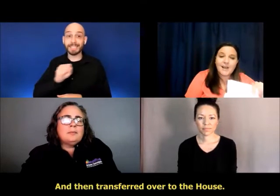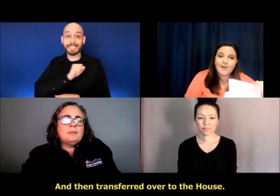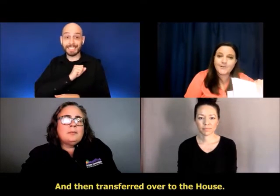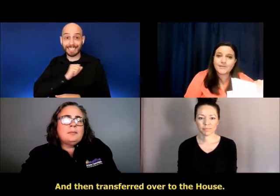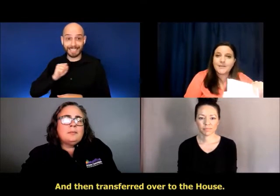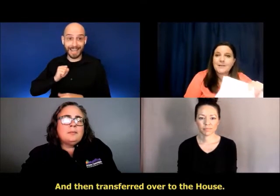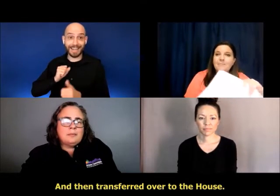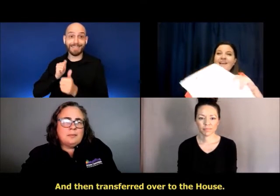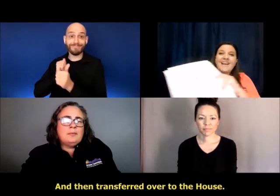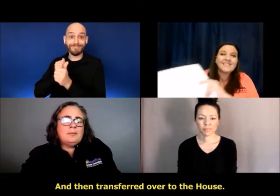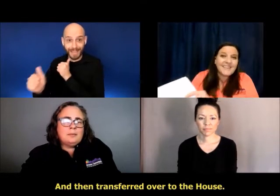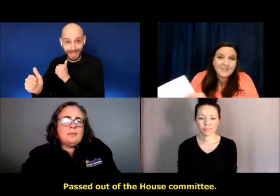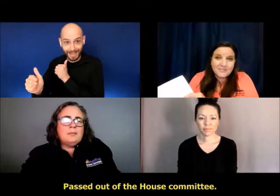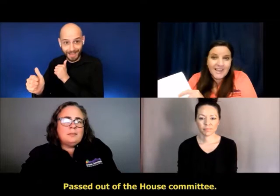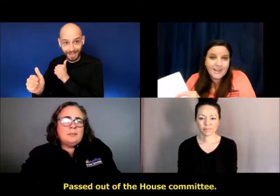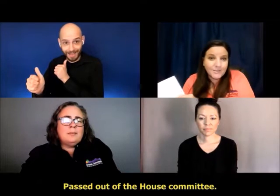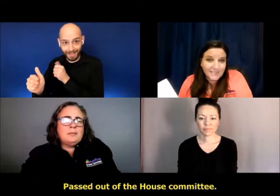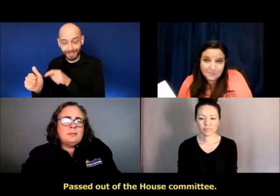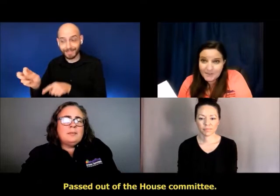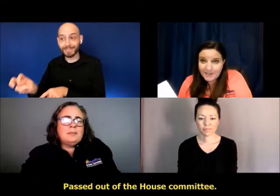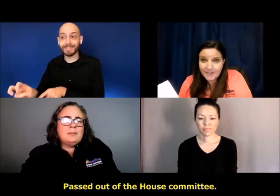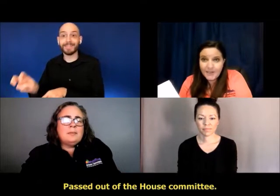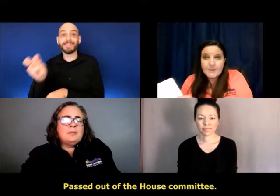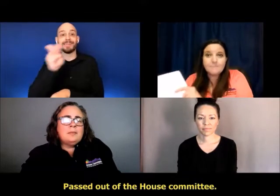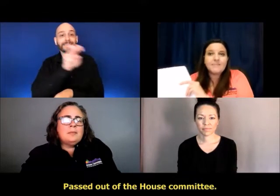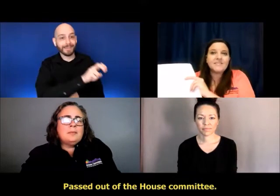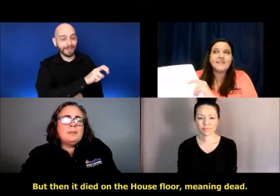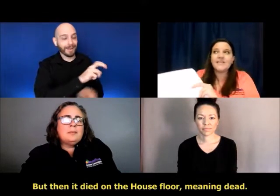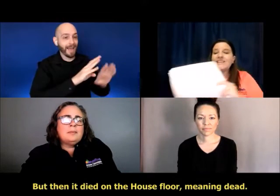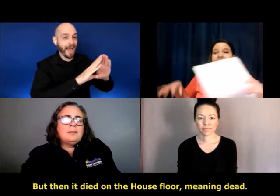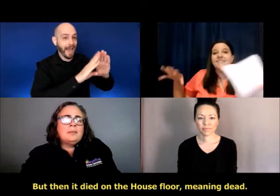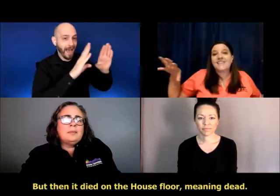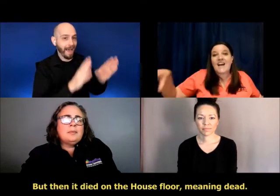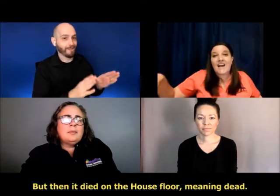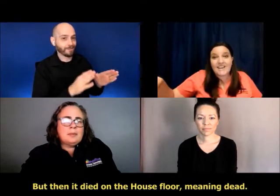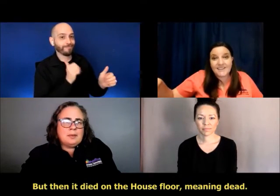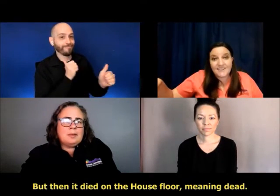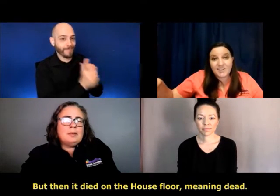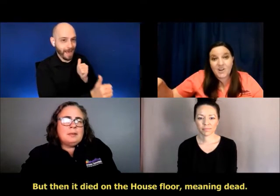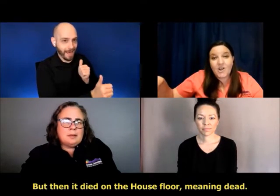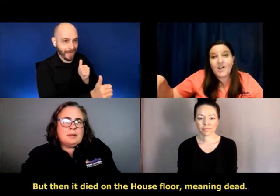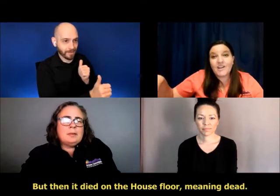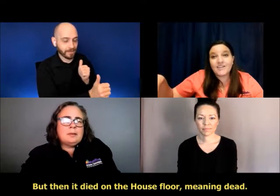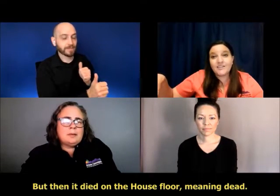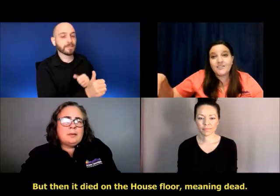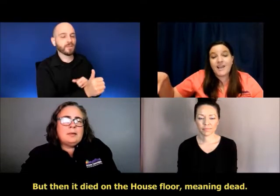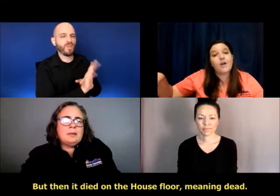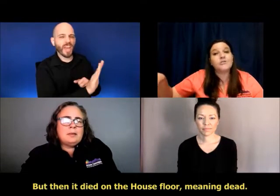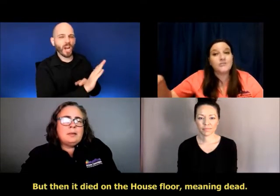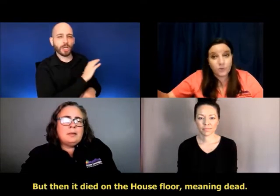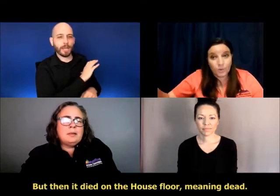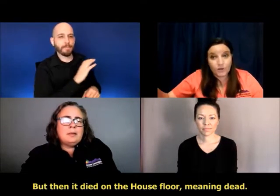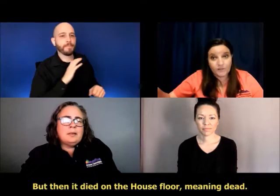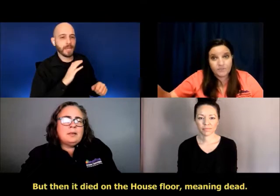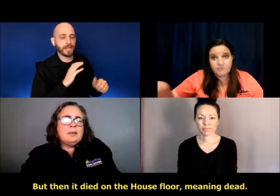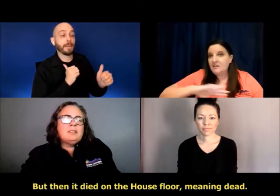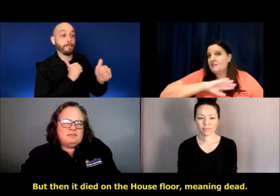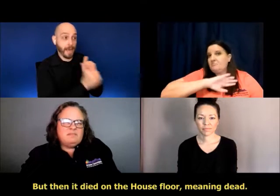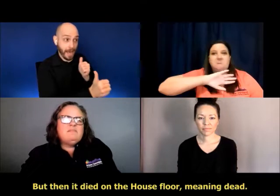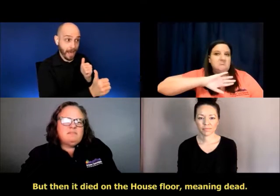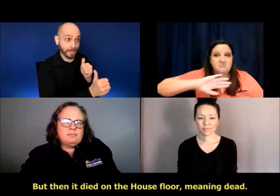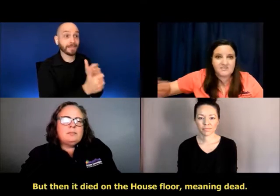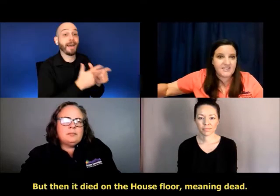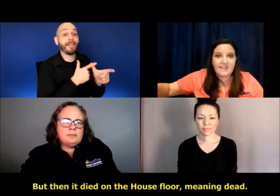over to the House, passed out of the House committee, but then it died on the House floor,